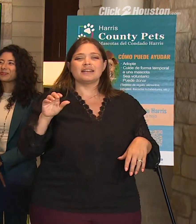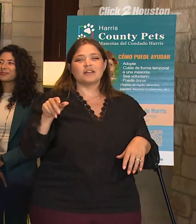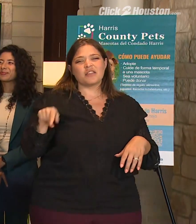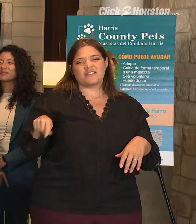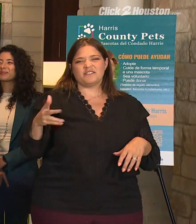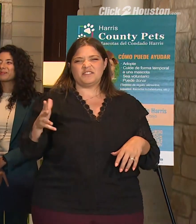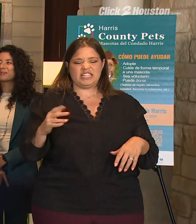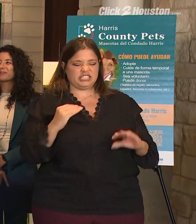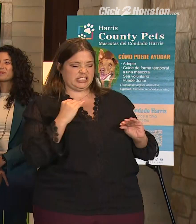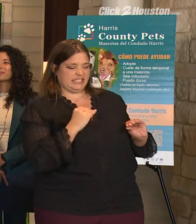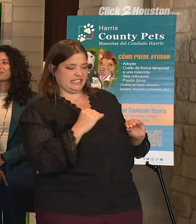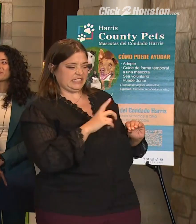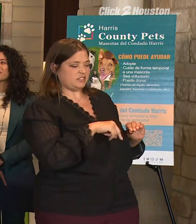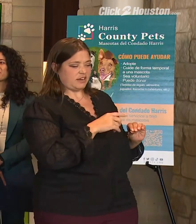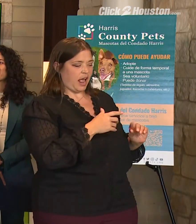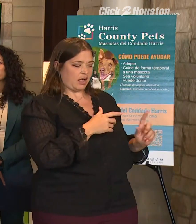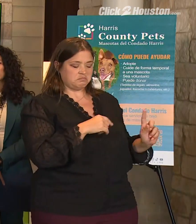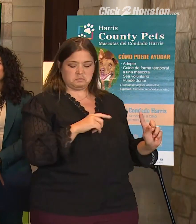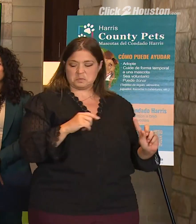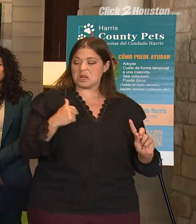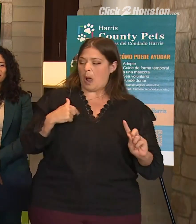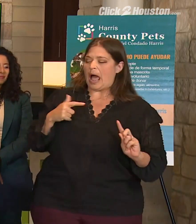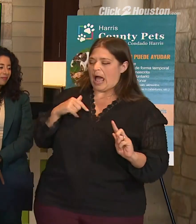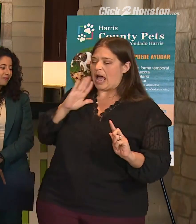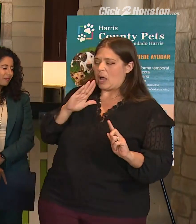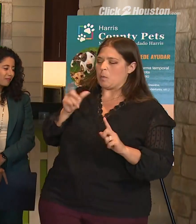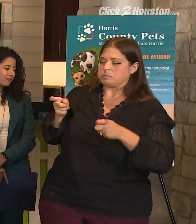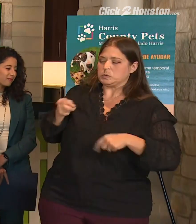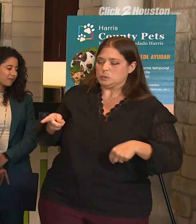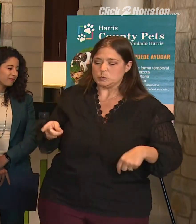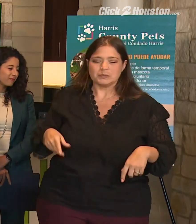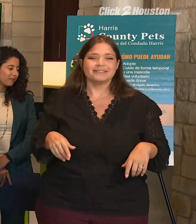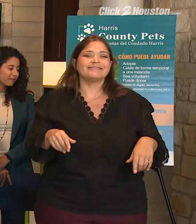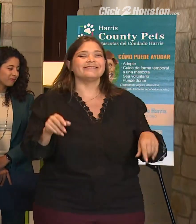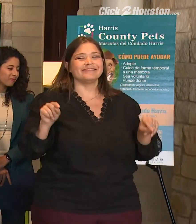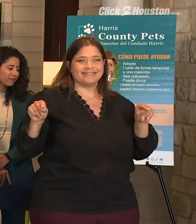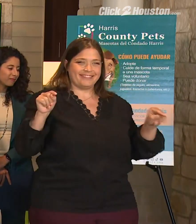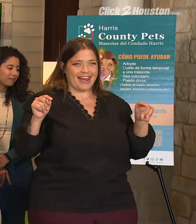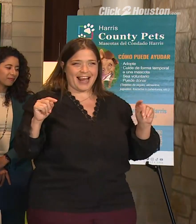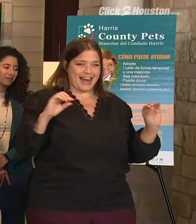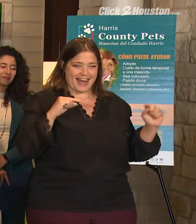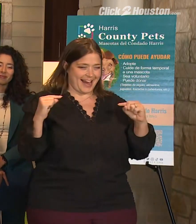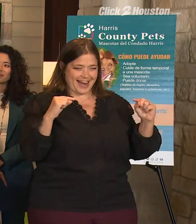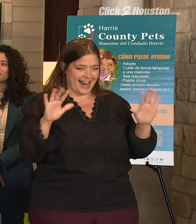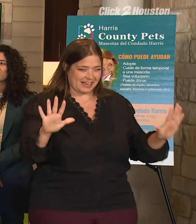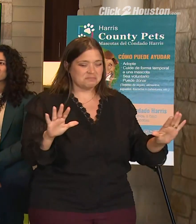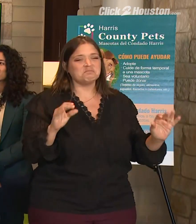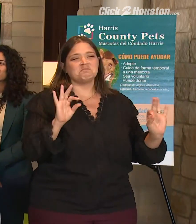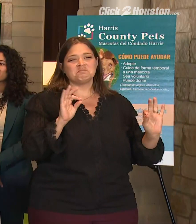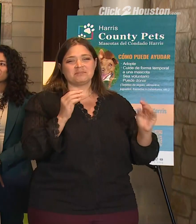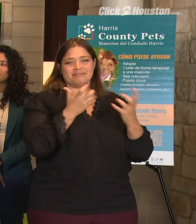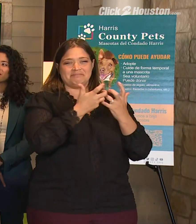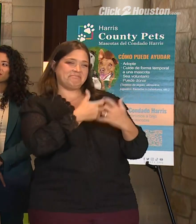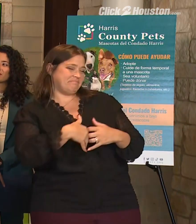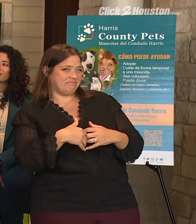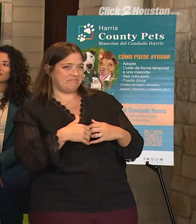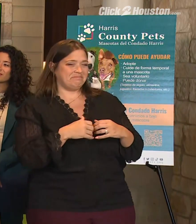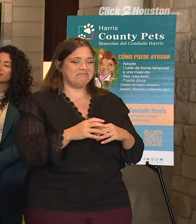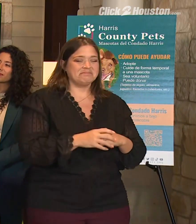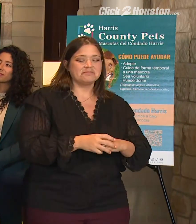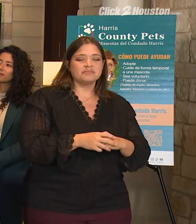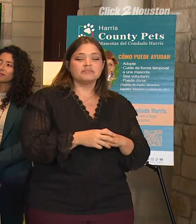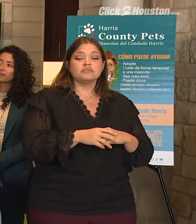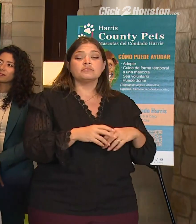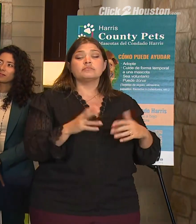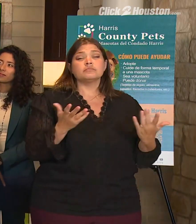how to be around her. But I would just simply say that there's a lot